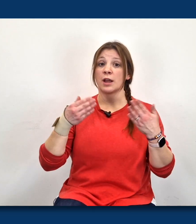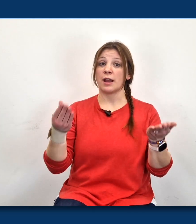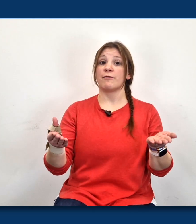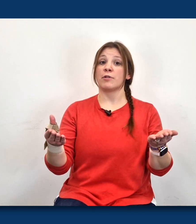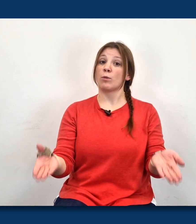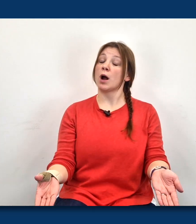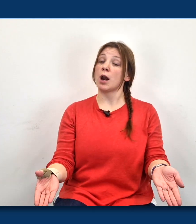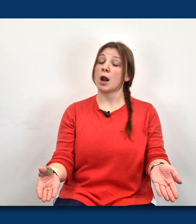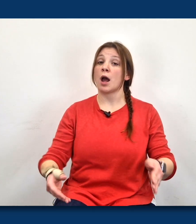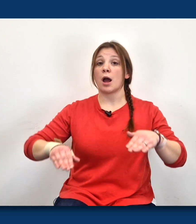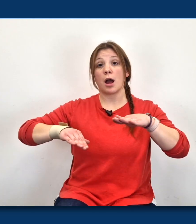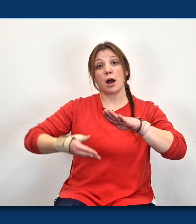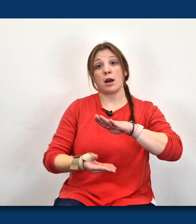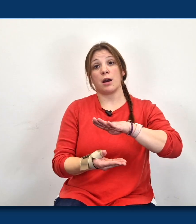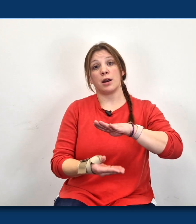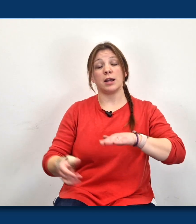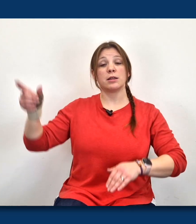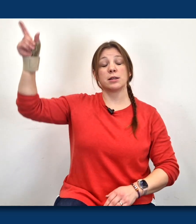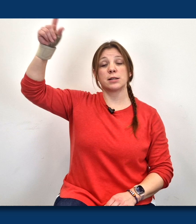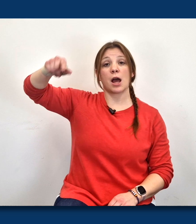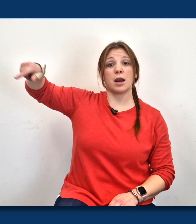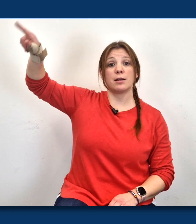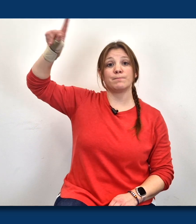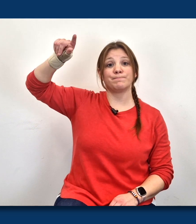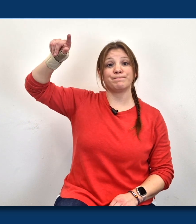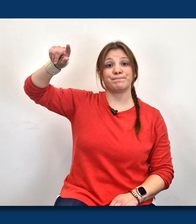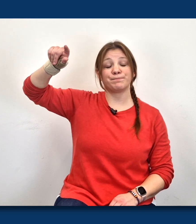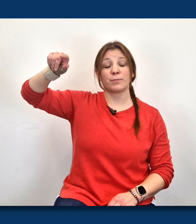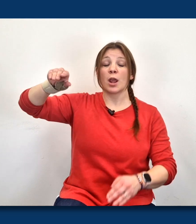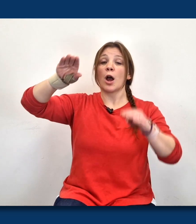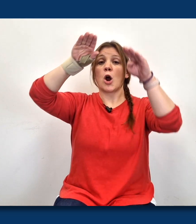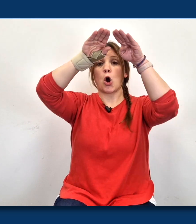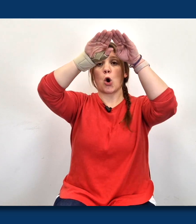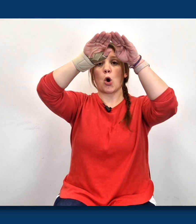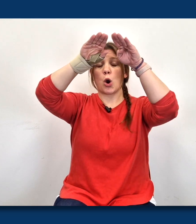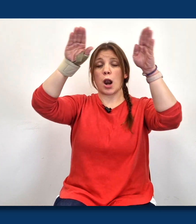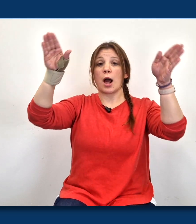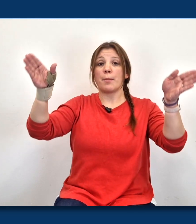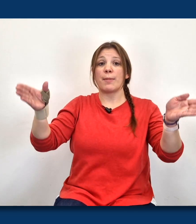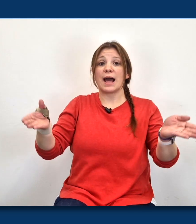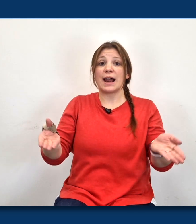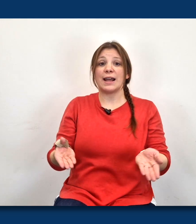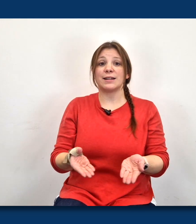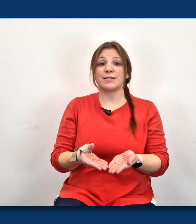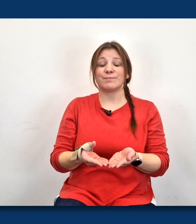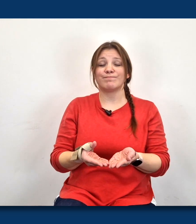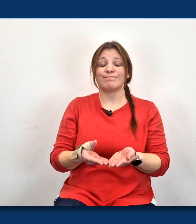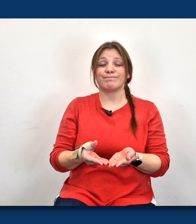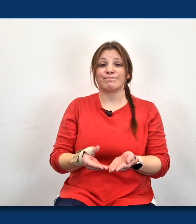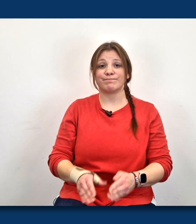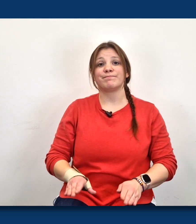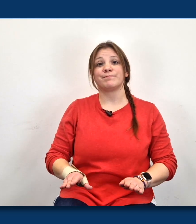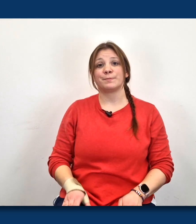belongs to everyone underneath the sun It's all our planet